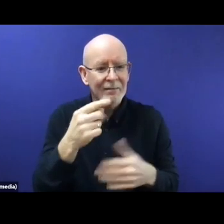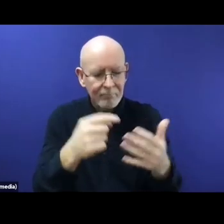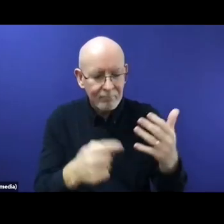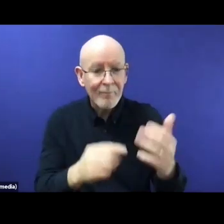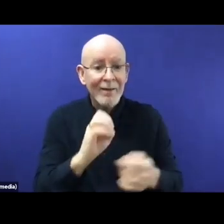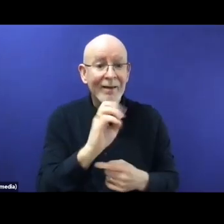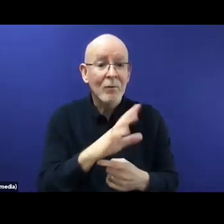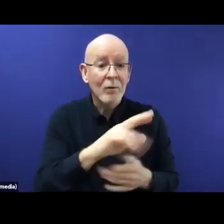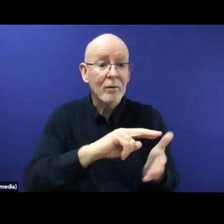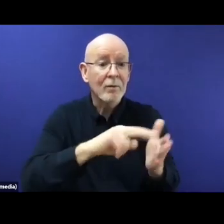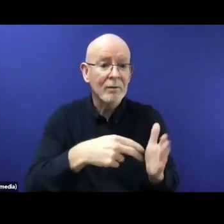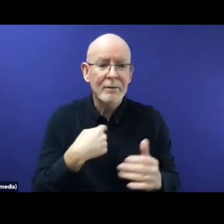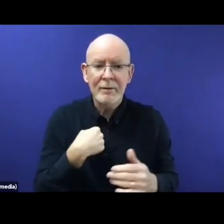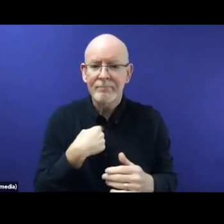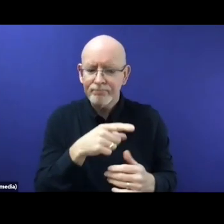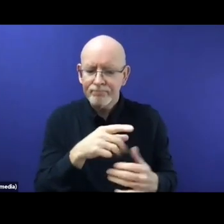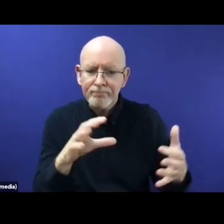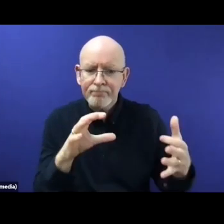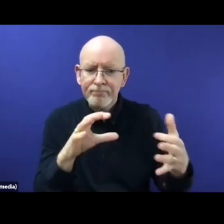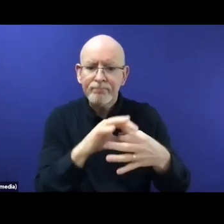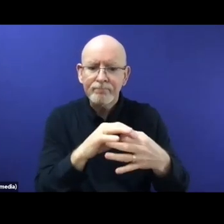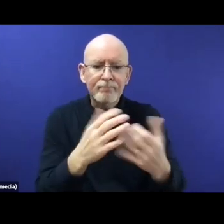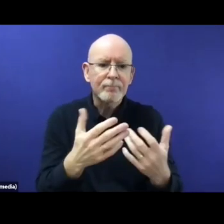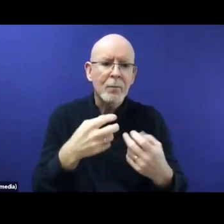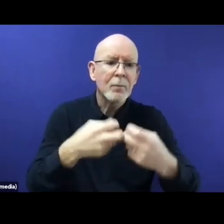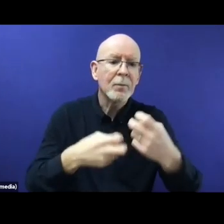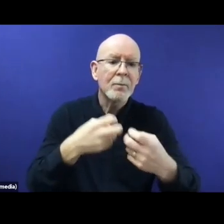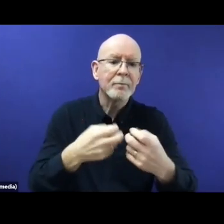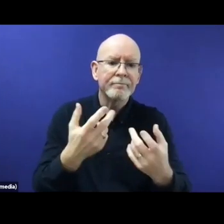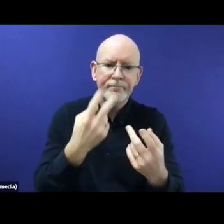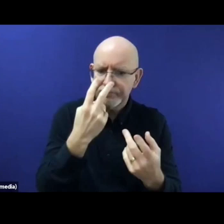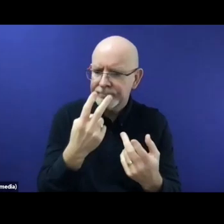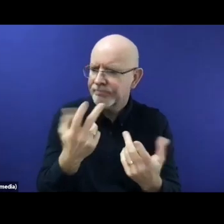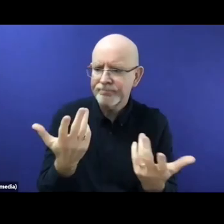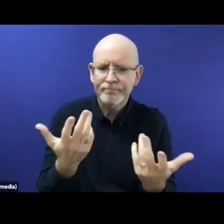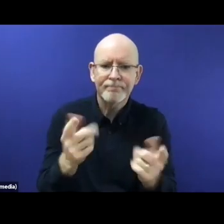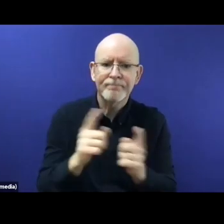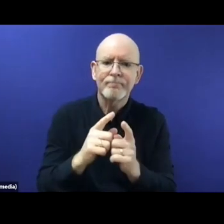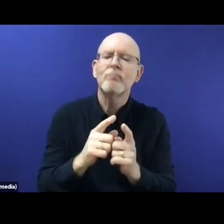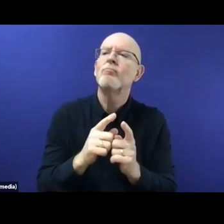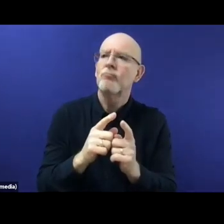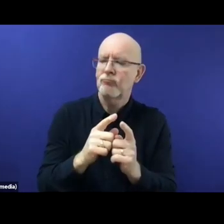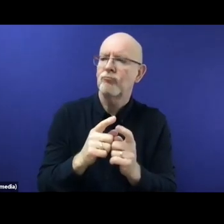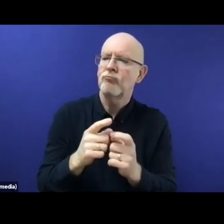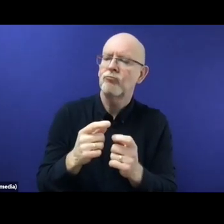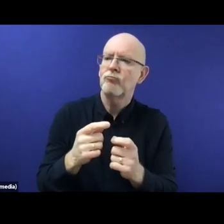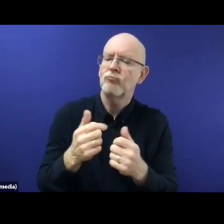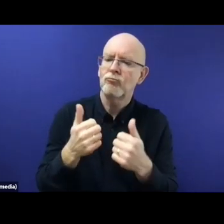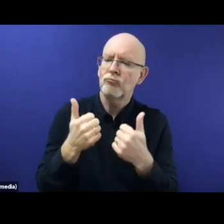common European asylum system, while at the same time, mutual trust has really been vanishing. And now the Commission is suggesting that mutual